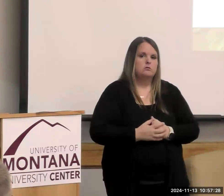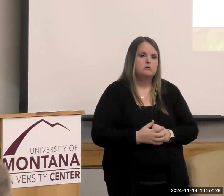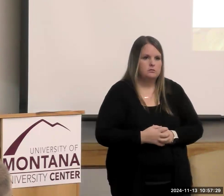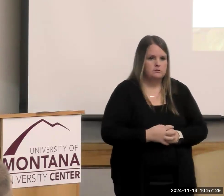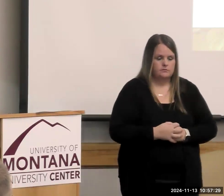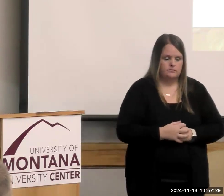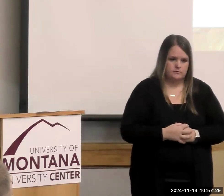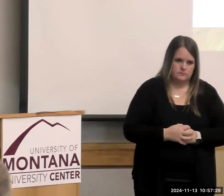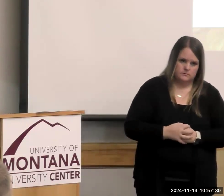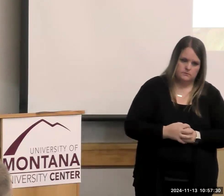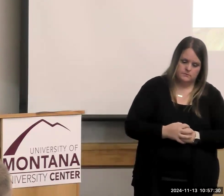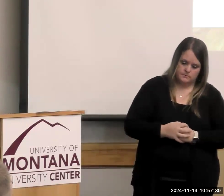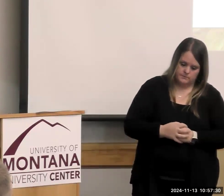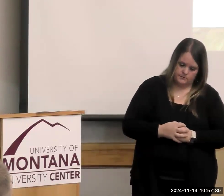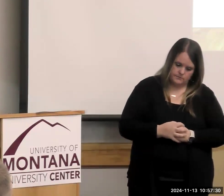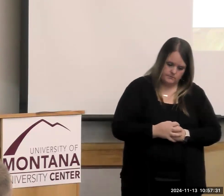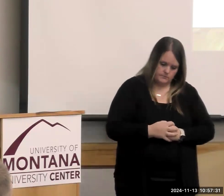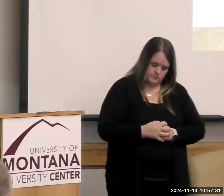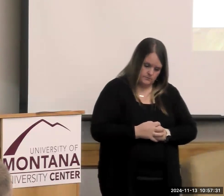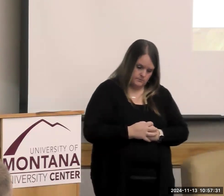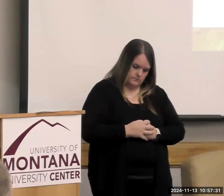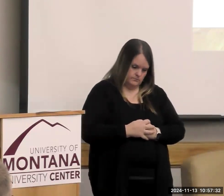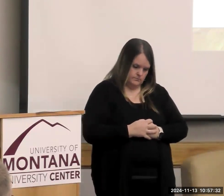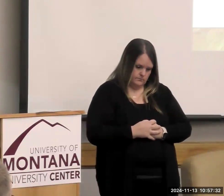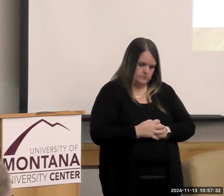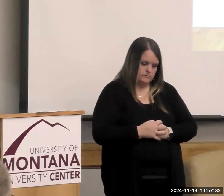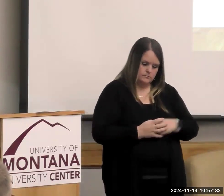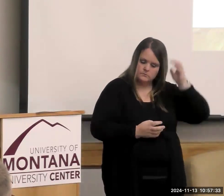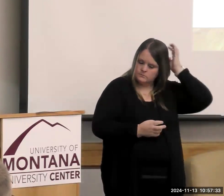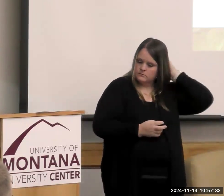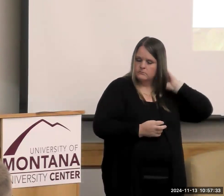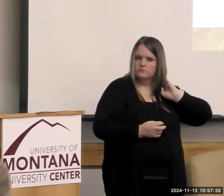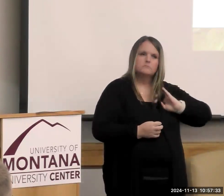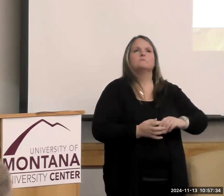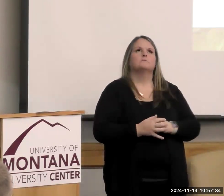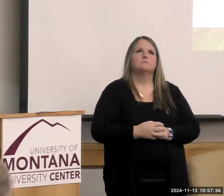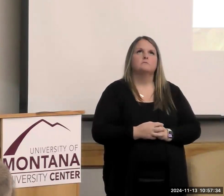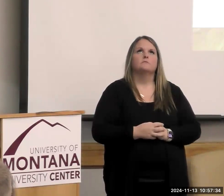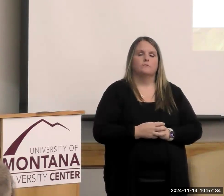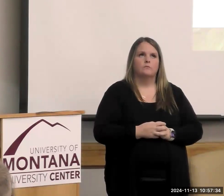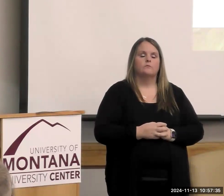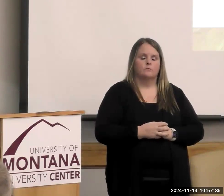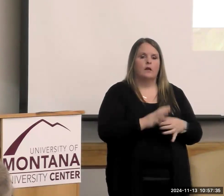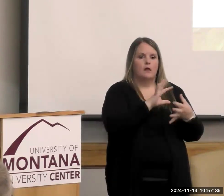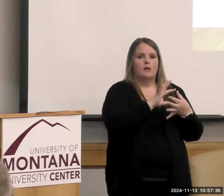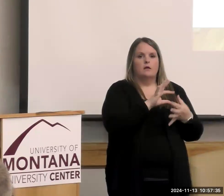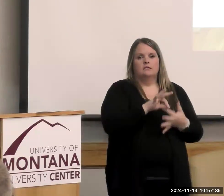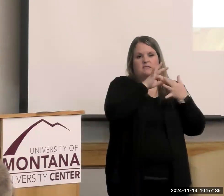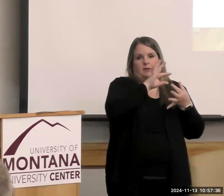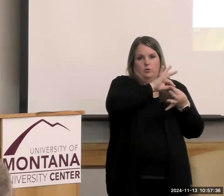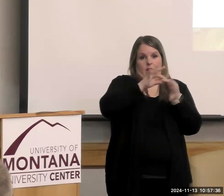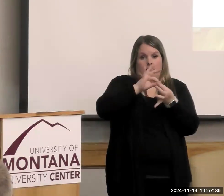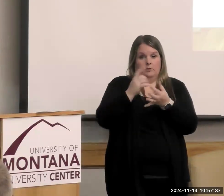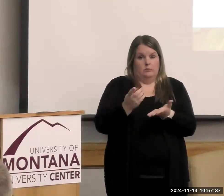solutions that they provided or that they came up with to move